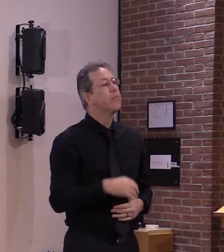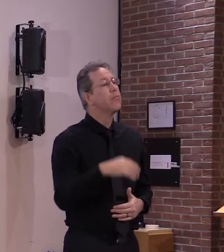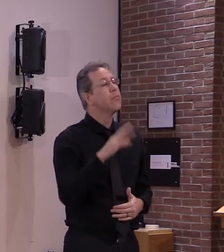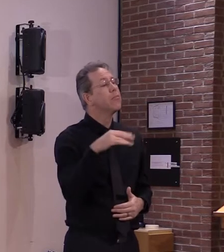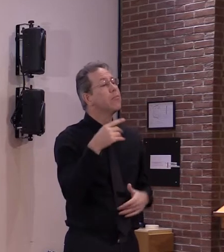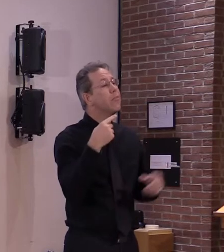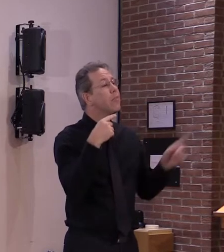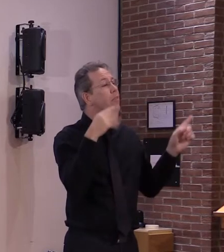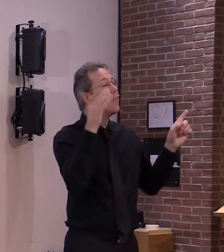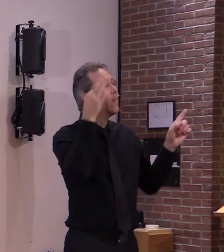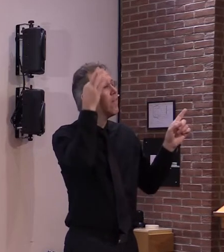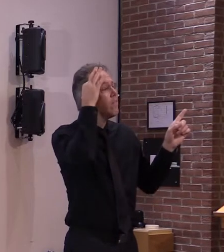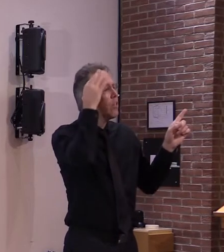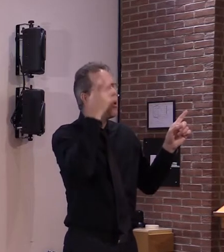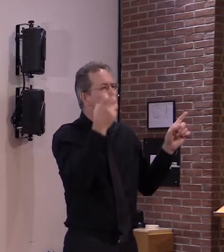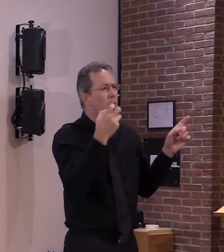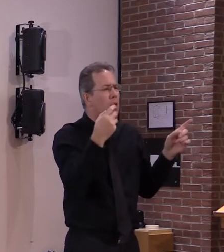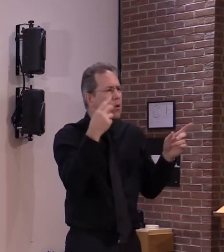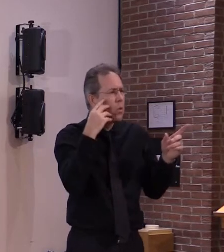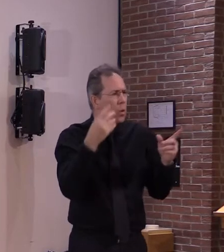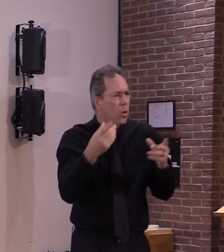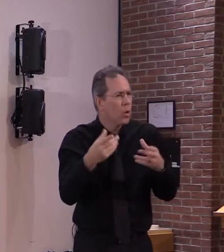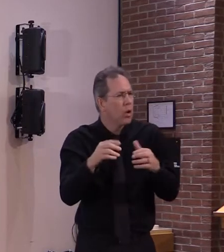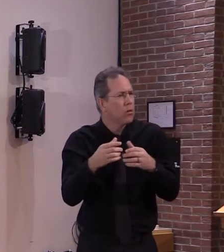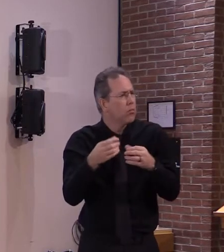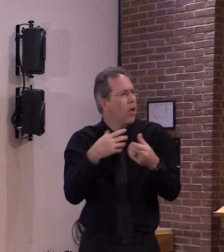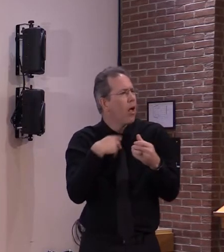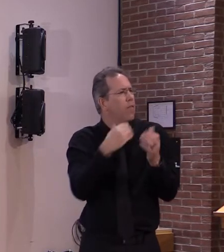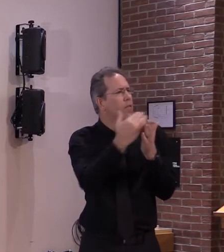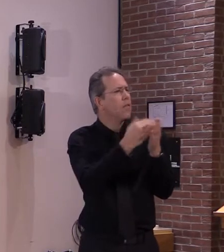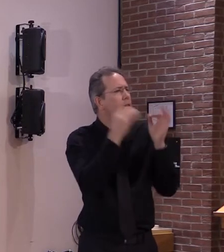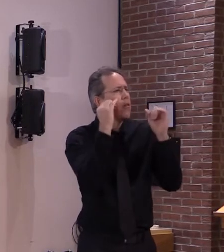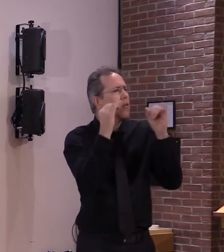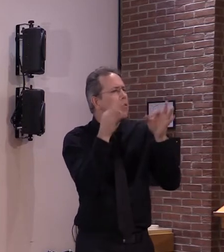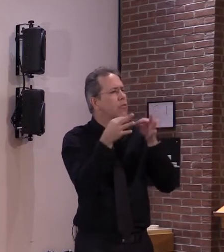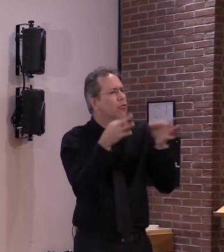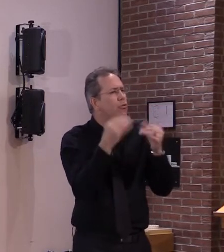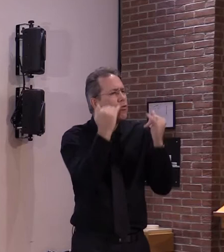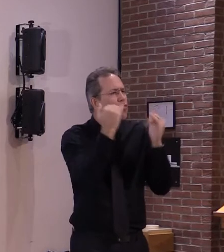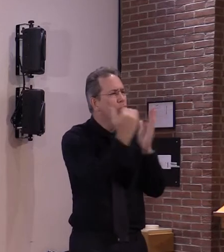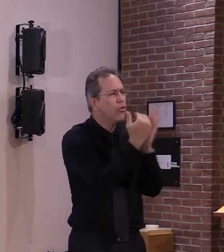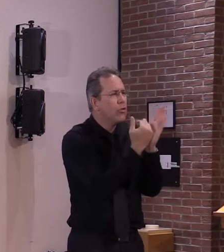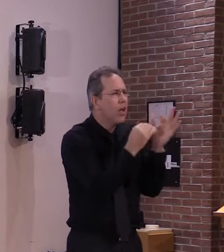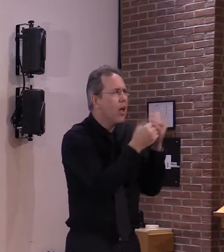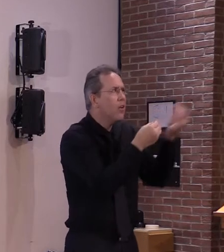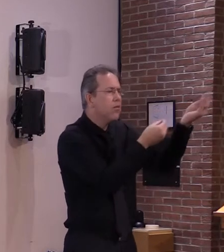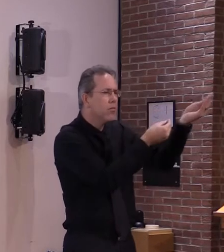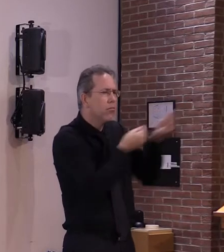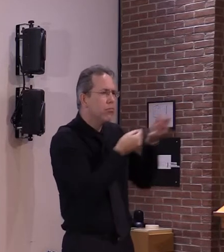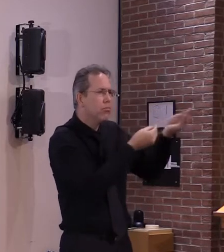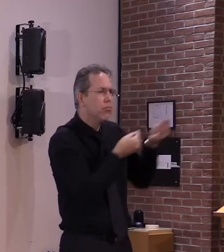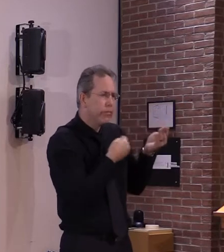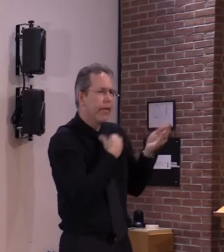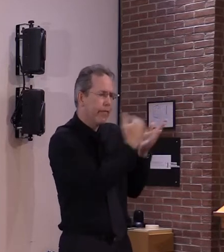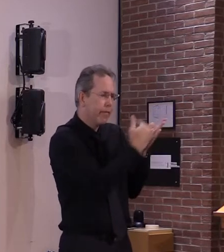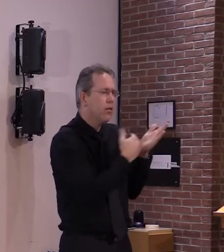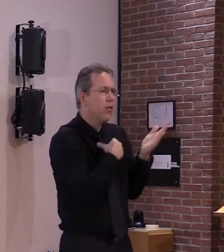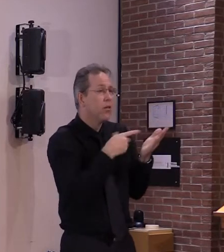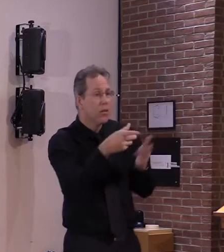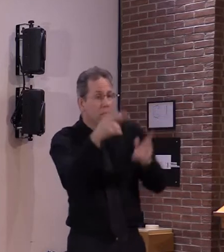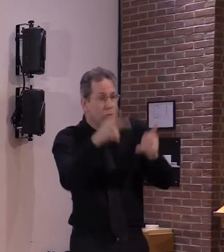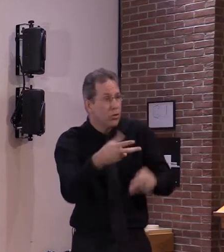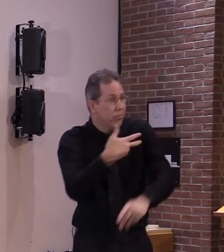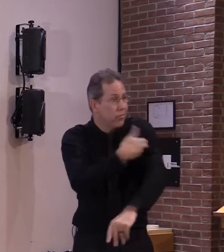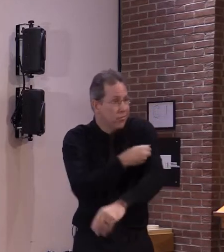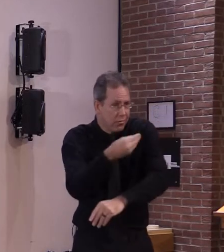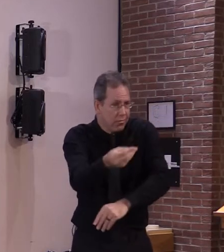now not just for those eligible to receive the vaccine but also for those who are providing it to vermonters